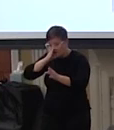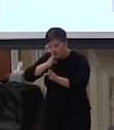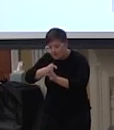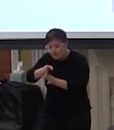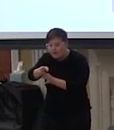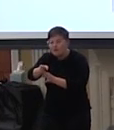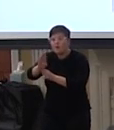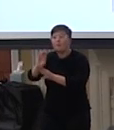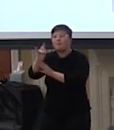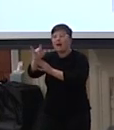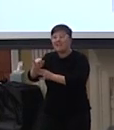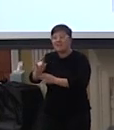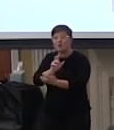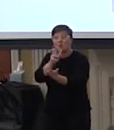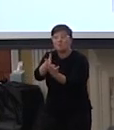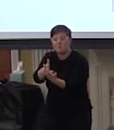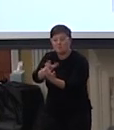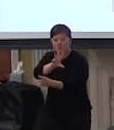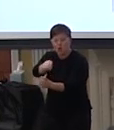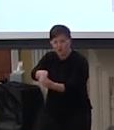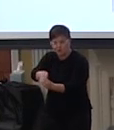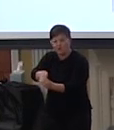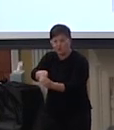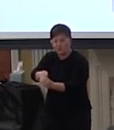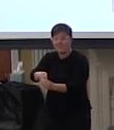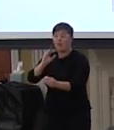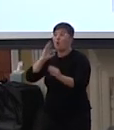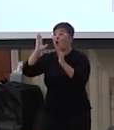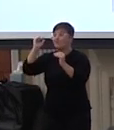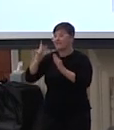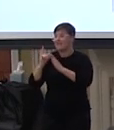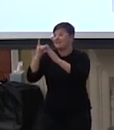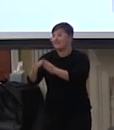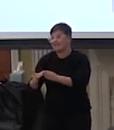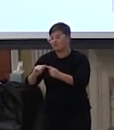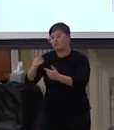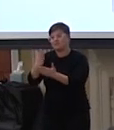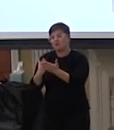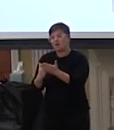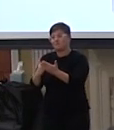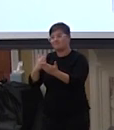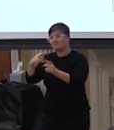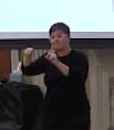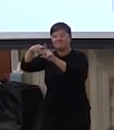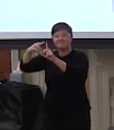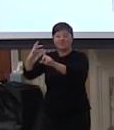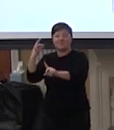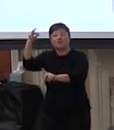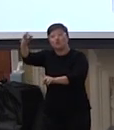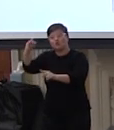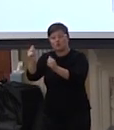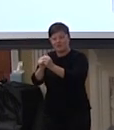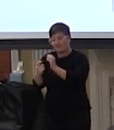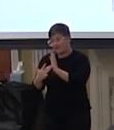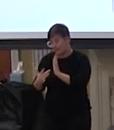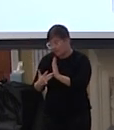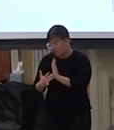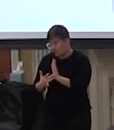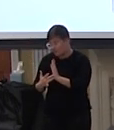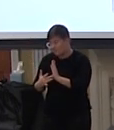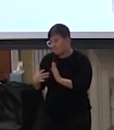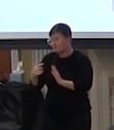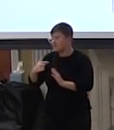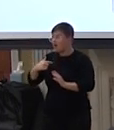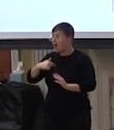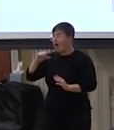body that you belong to um that will hopefully lead us to some promising features of your technology so i think